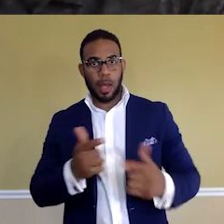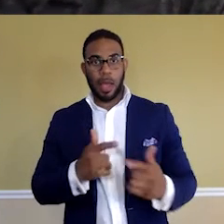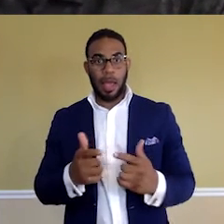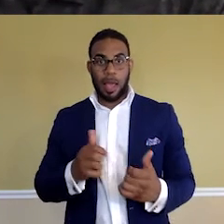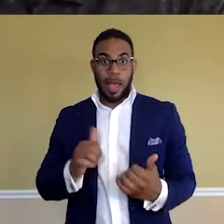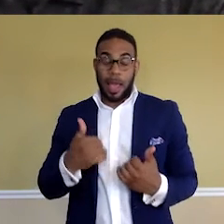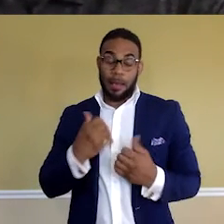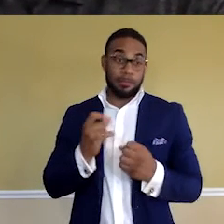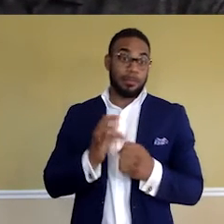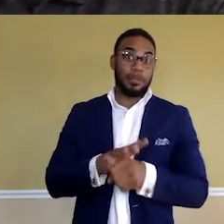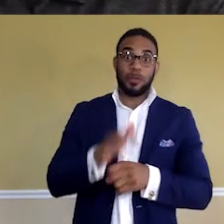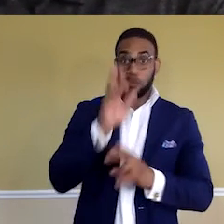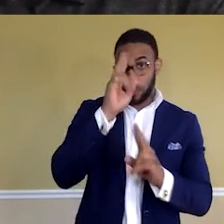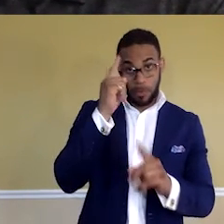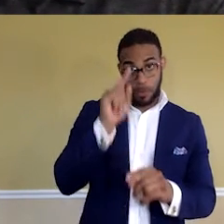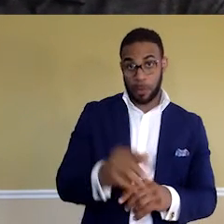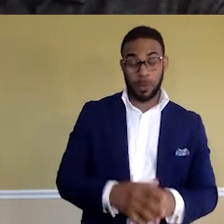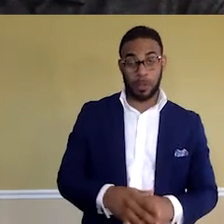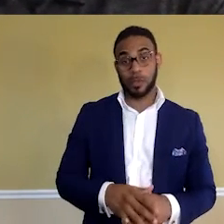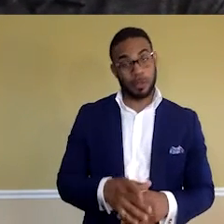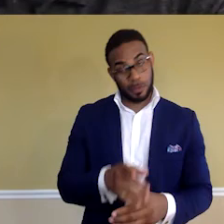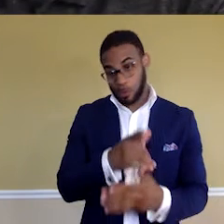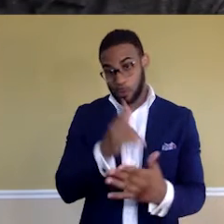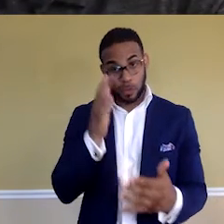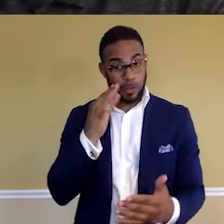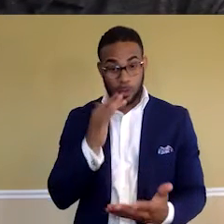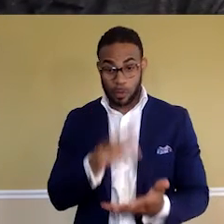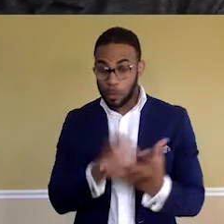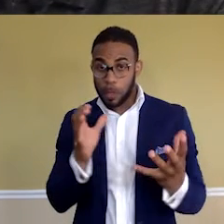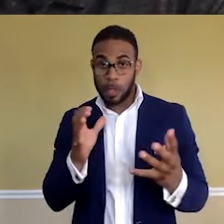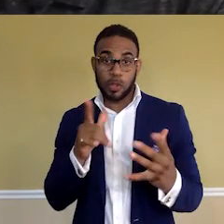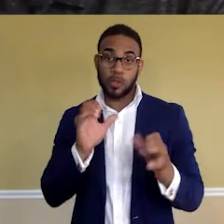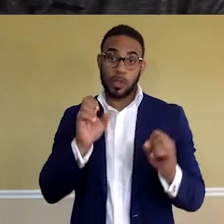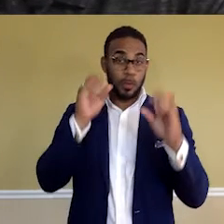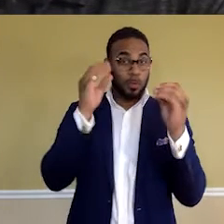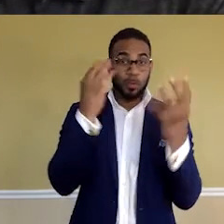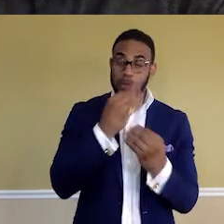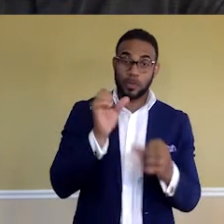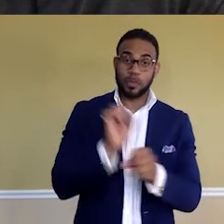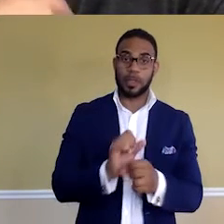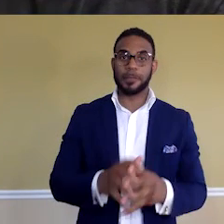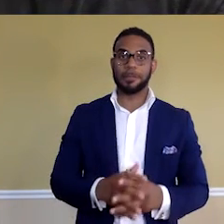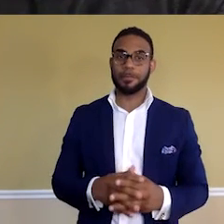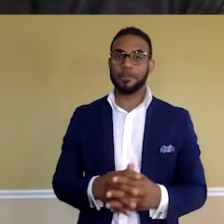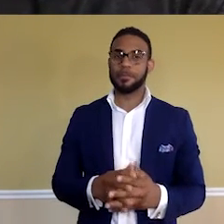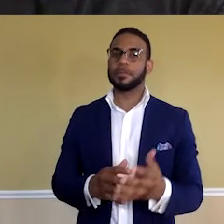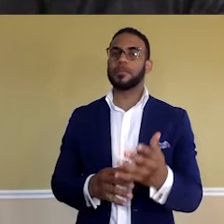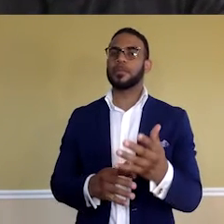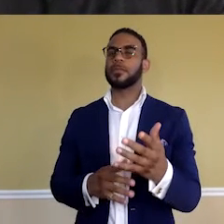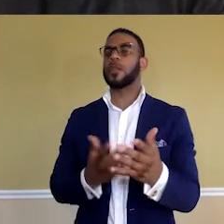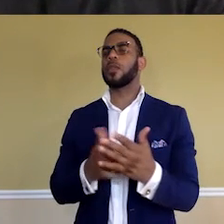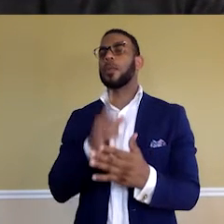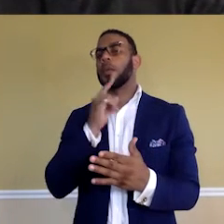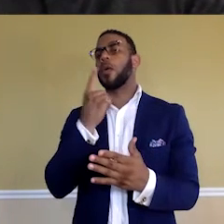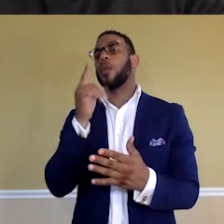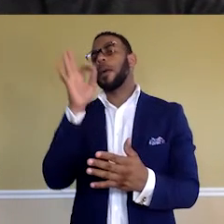a ton of respect for you. So you've gone through so much and you've done a phenomenal job. What would be one piece of advice